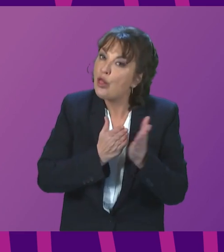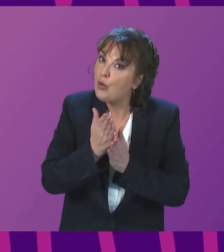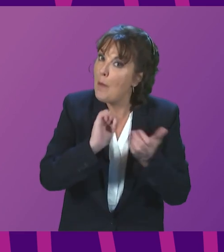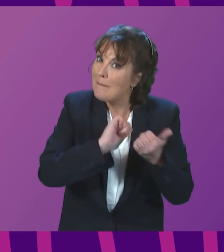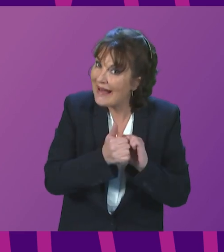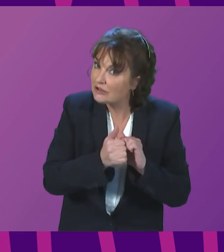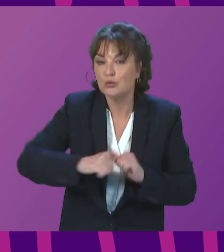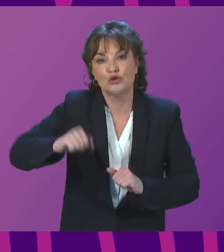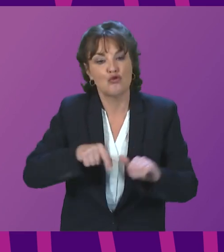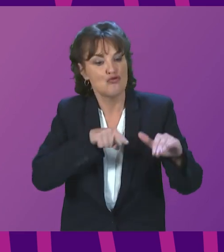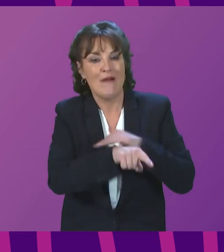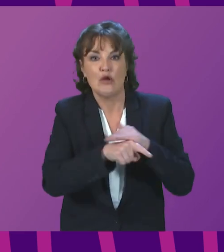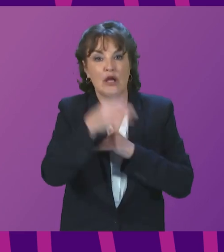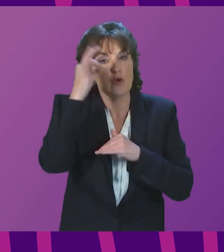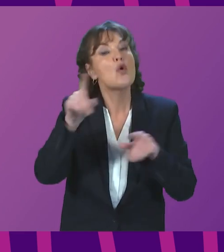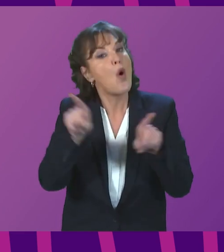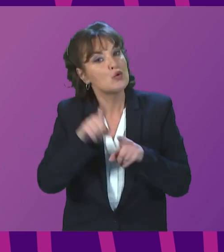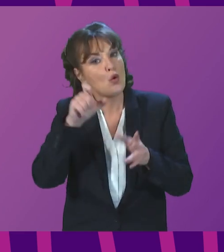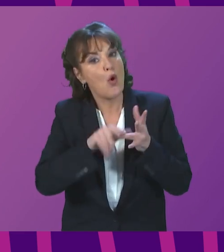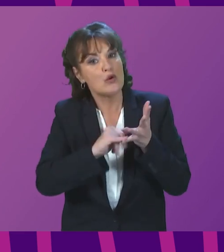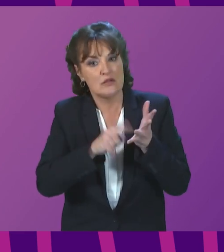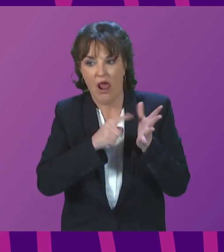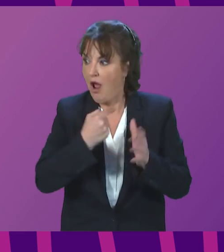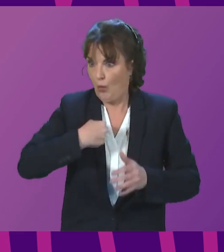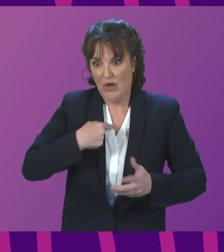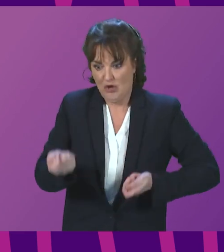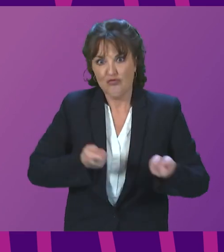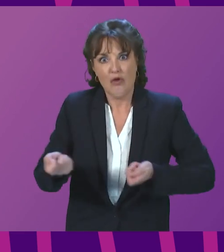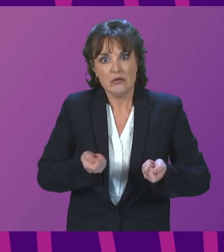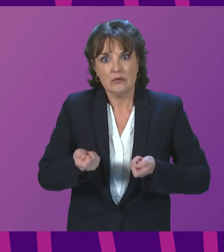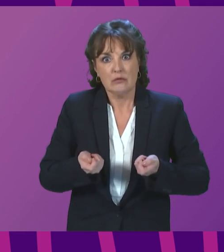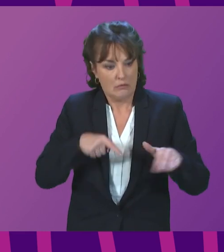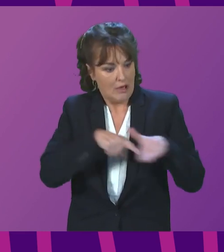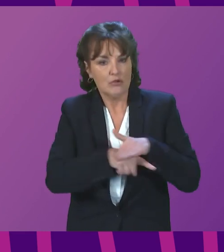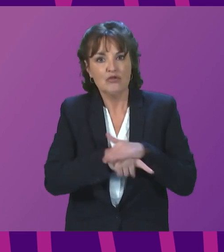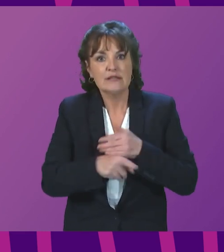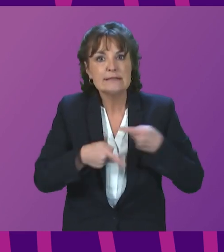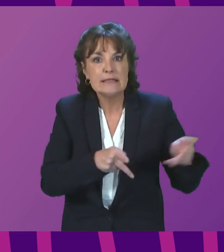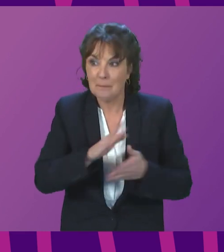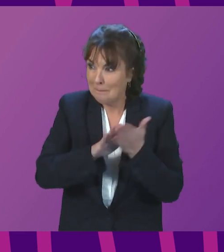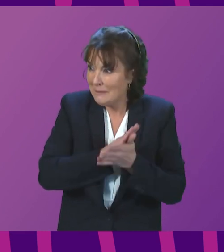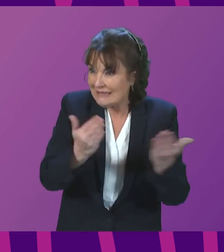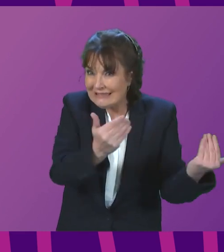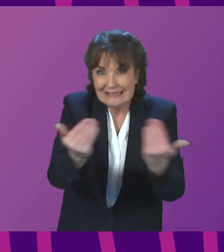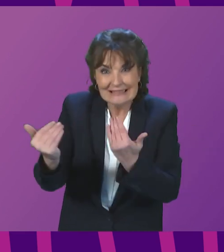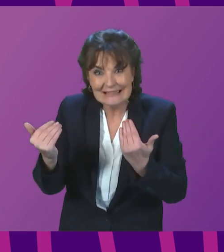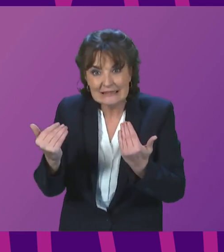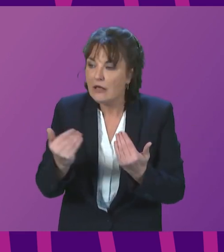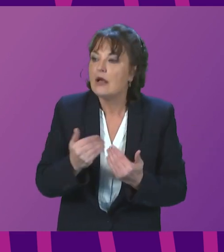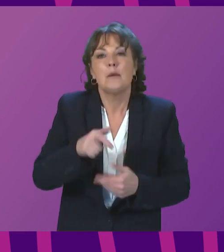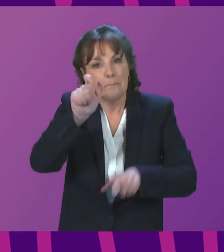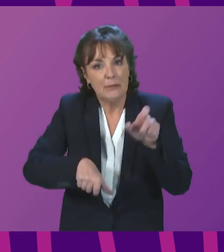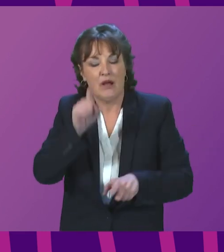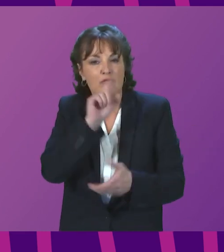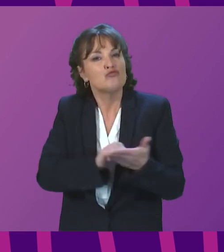Scottish Refugee Council, with COSLA, effectively to run that scheme here in Scotland so that we can make sure that people coming through it get the right